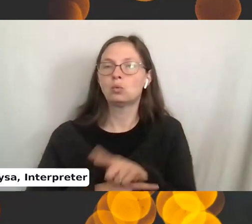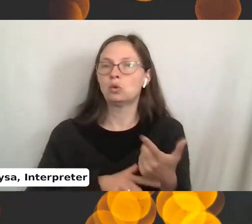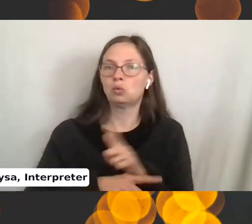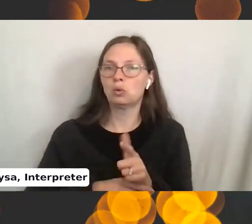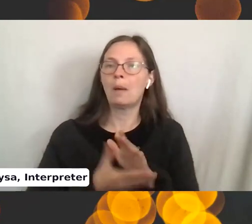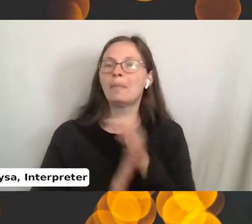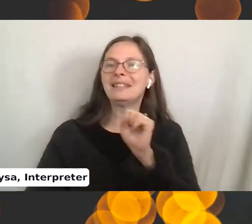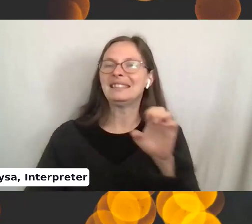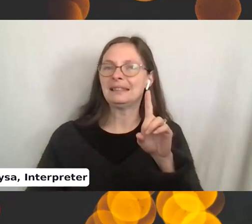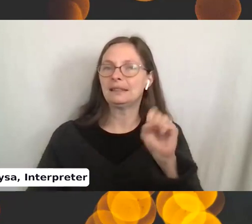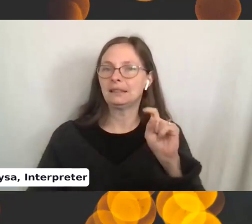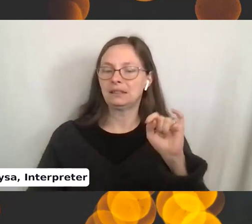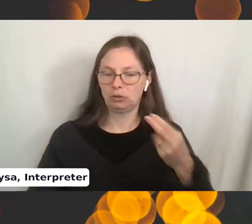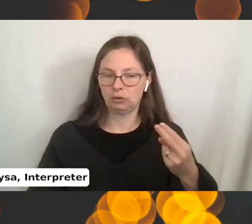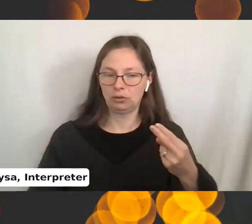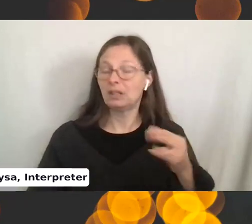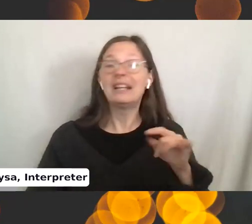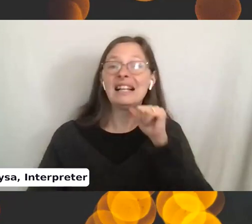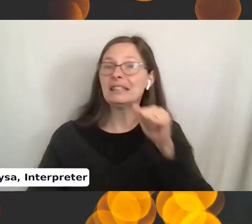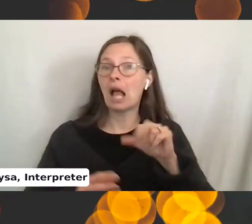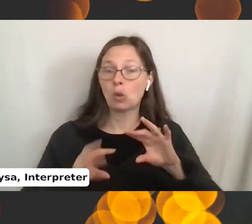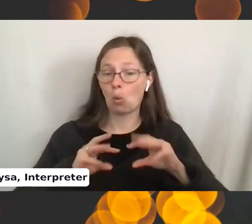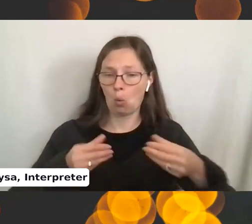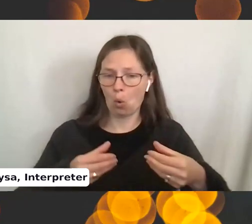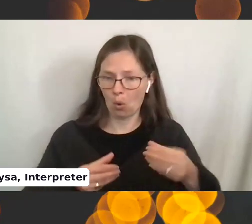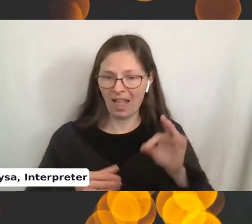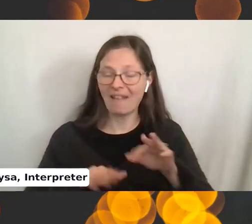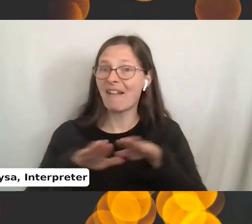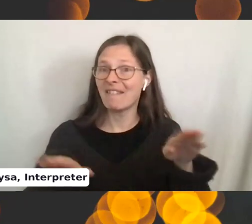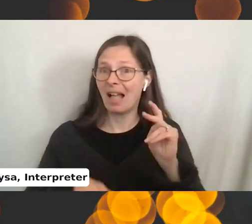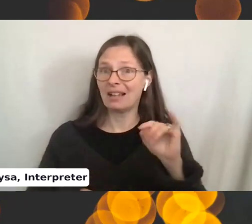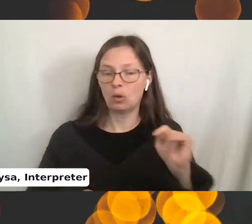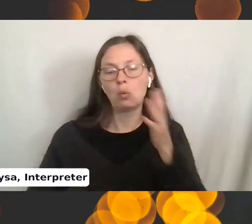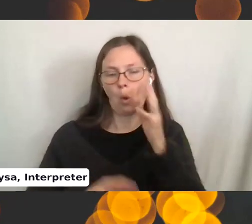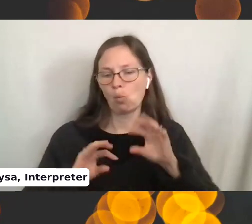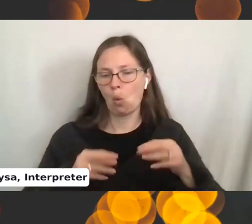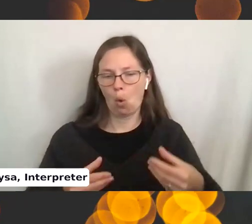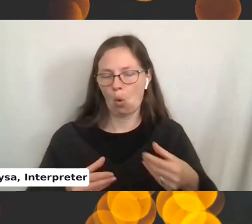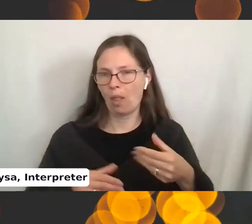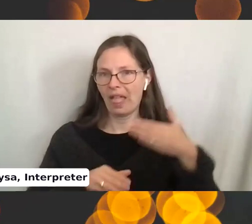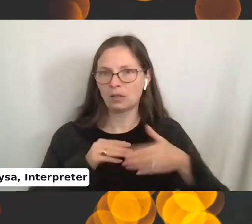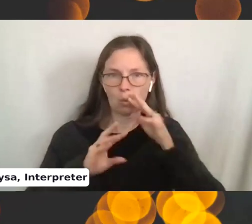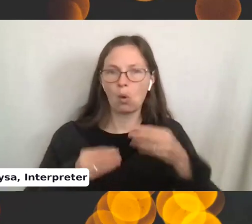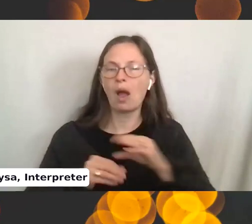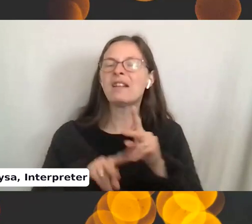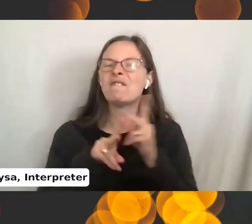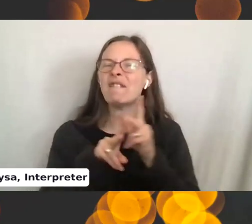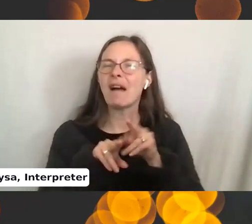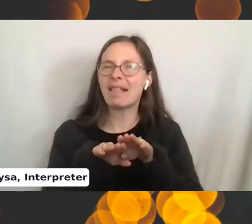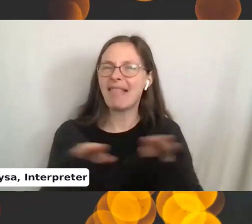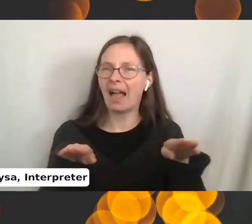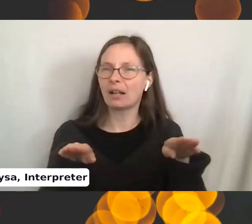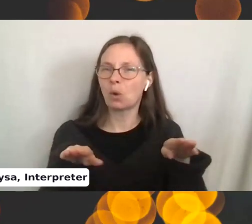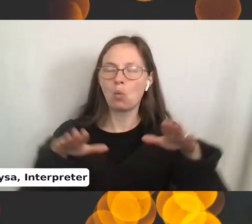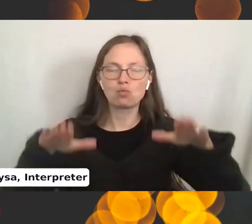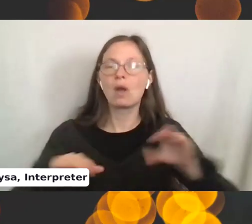roll. Because a lot of times if it's just flat knitting, it'll roll. The ends will roll in. And it's super, super flat. And it's also a